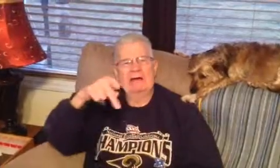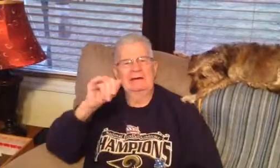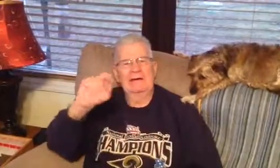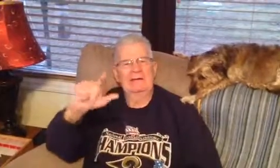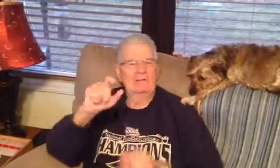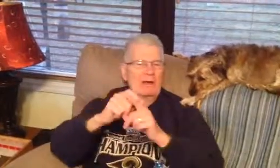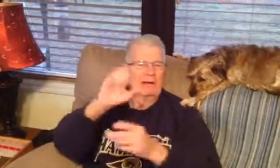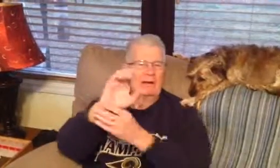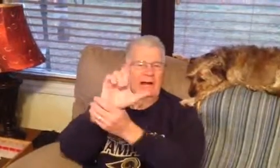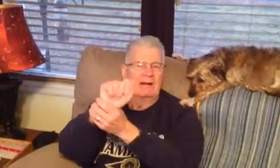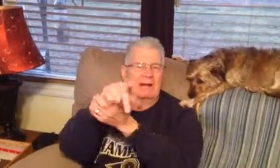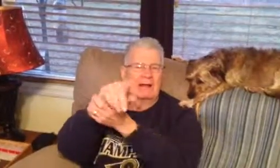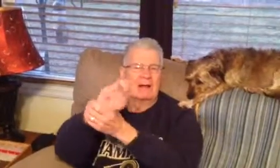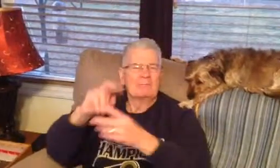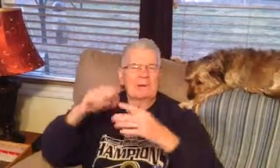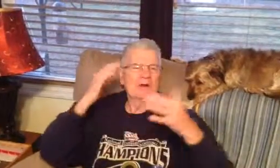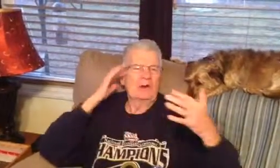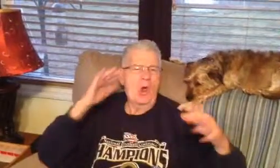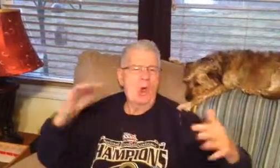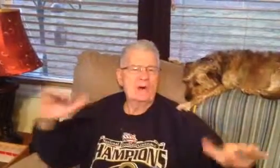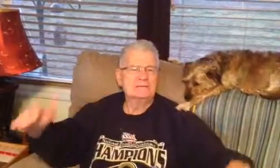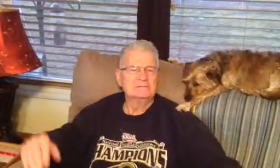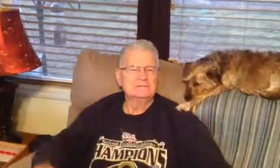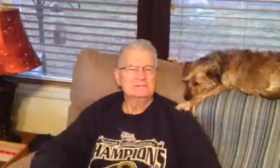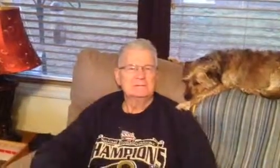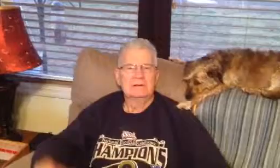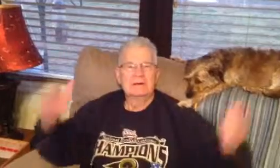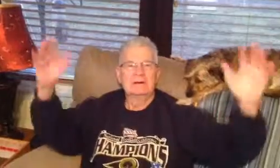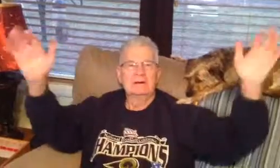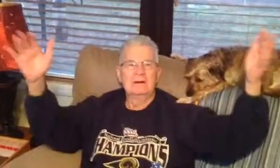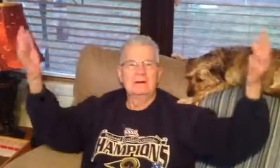Already retrieving more than half of their crabs, the women finally arrive at their first track.